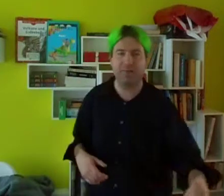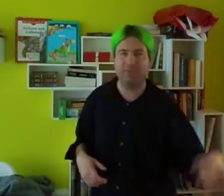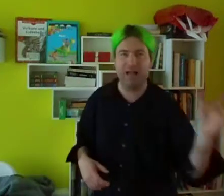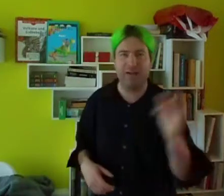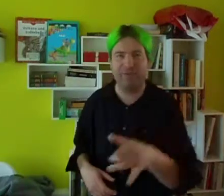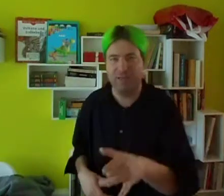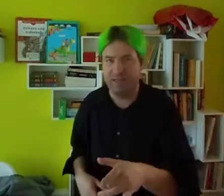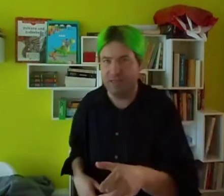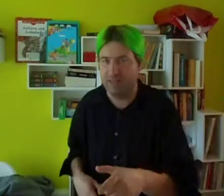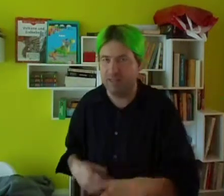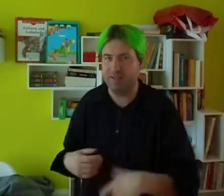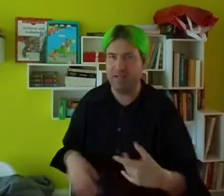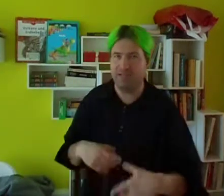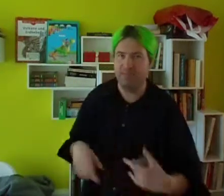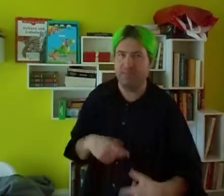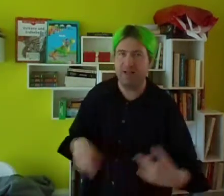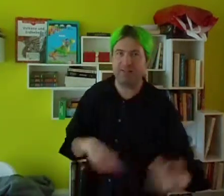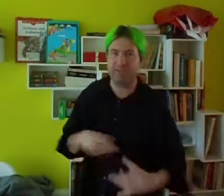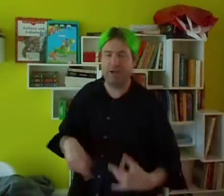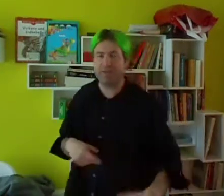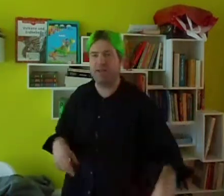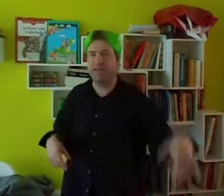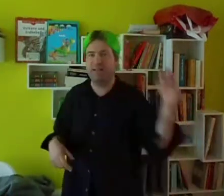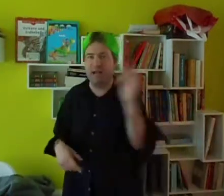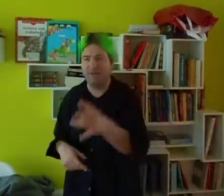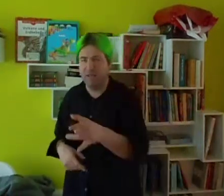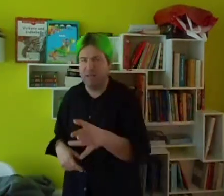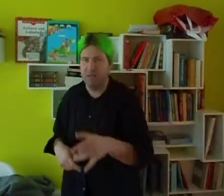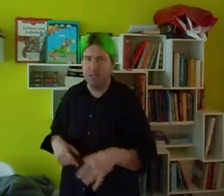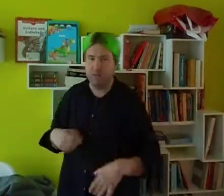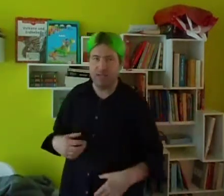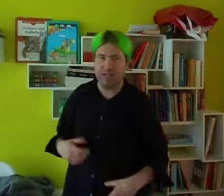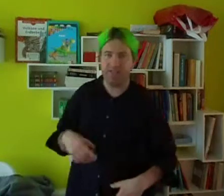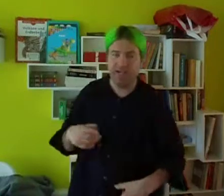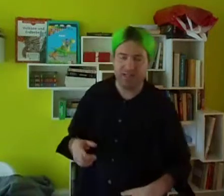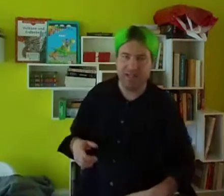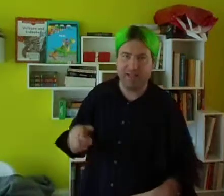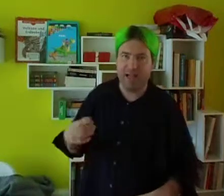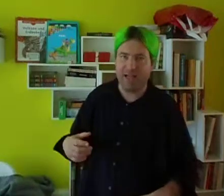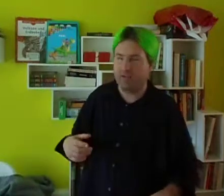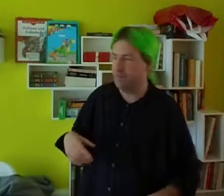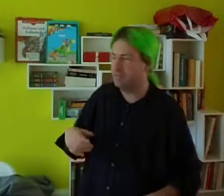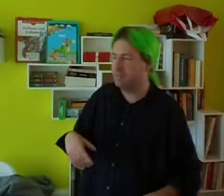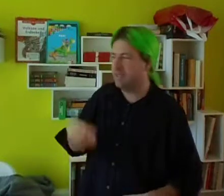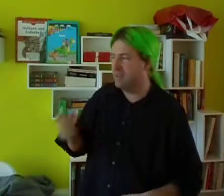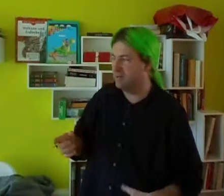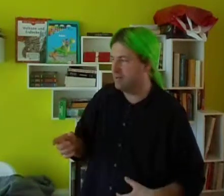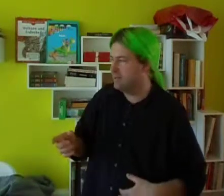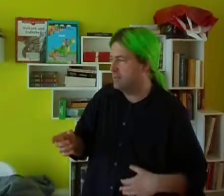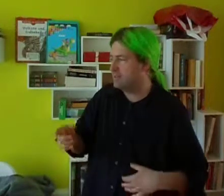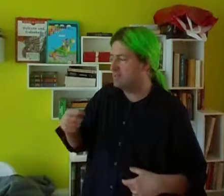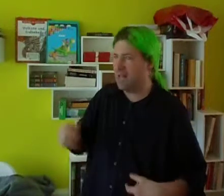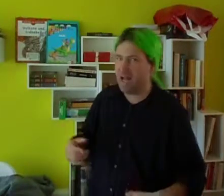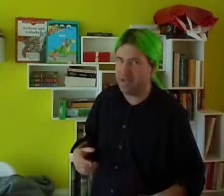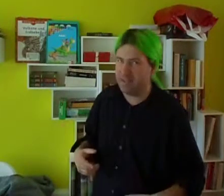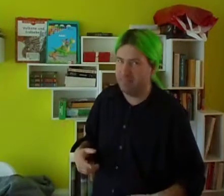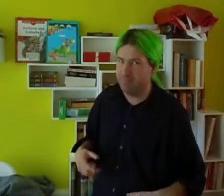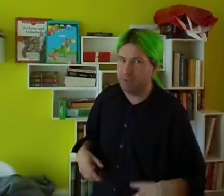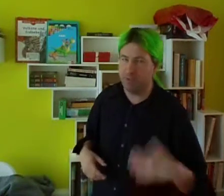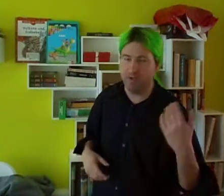life Like the cats to the butts without a knife We're like checkered and tied Who's in their slide We turn